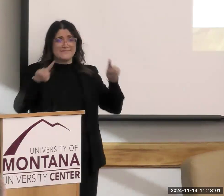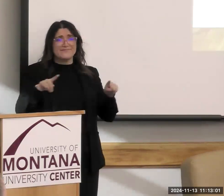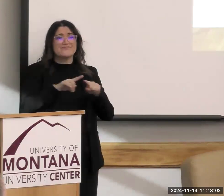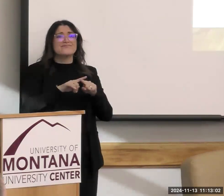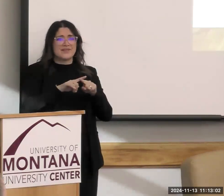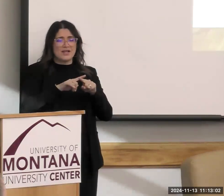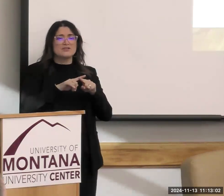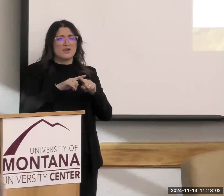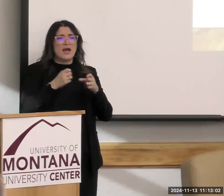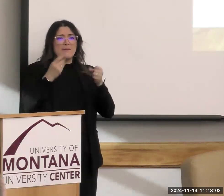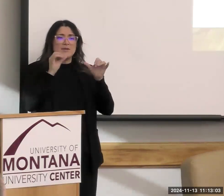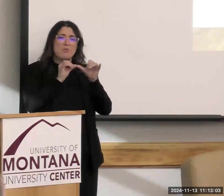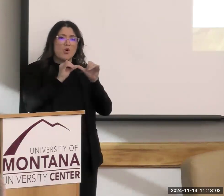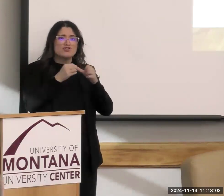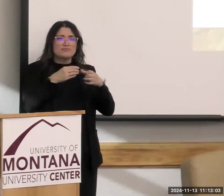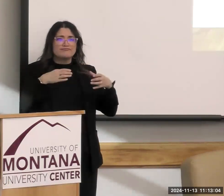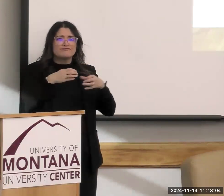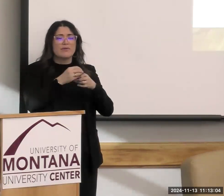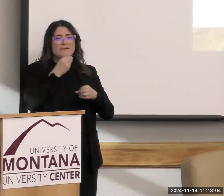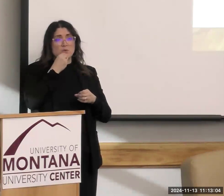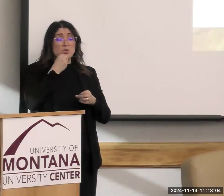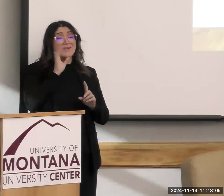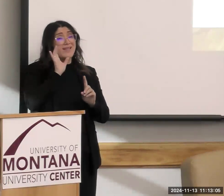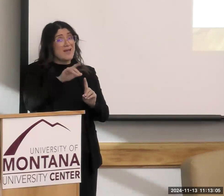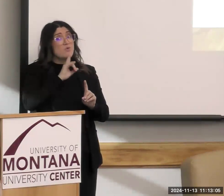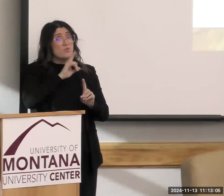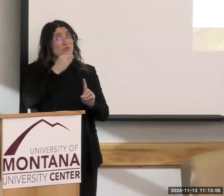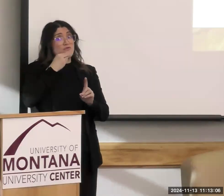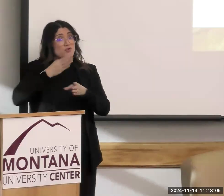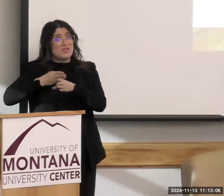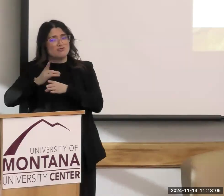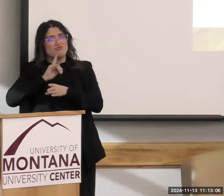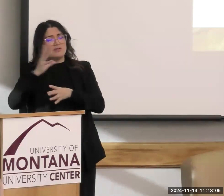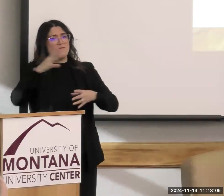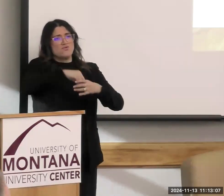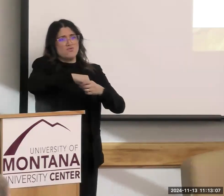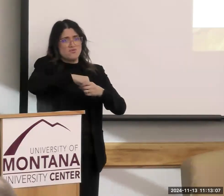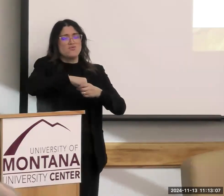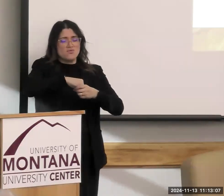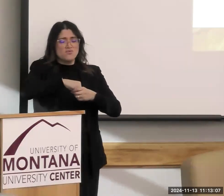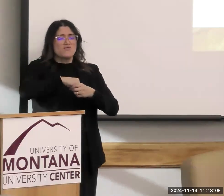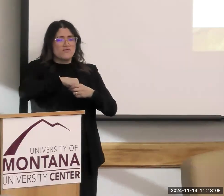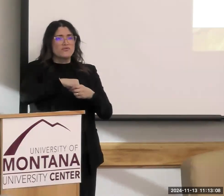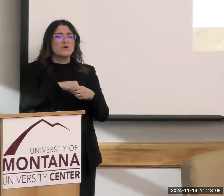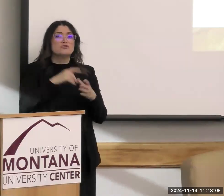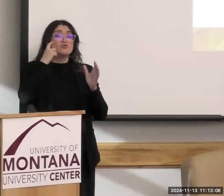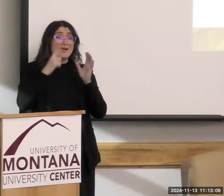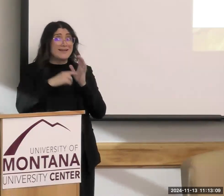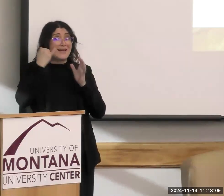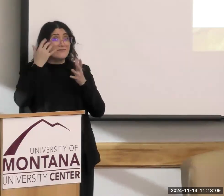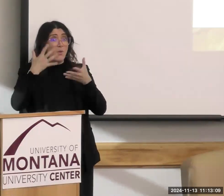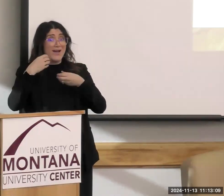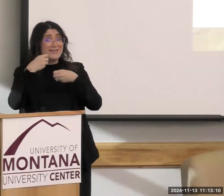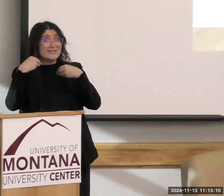And I'll tell you, this is where the food industry really got involved in recognizing that if they want to sell their products,